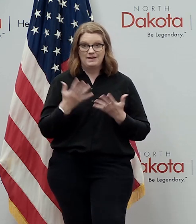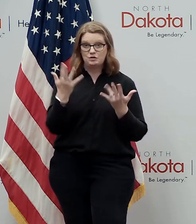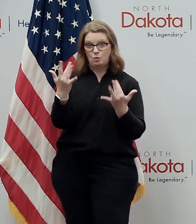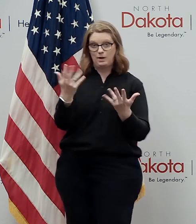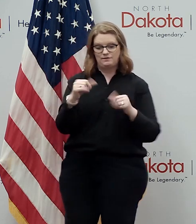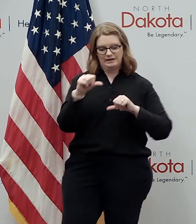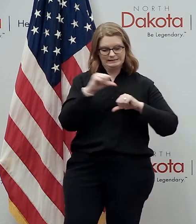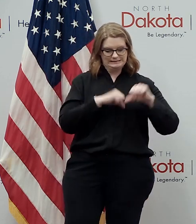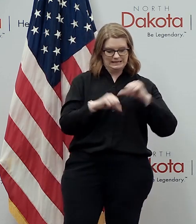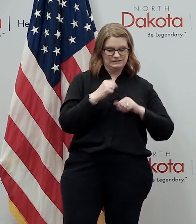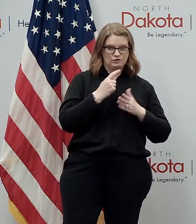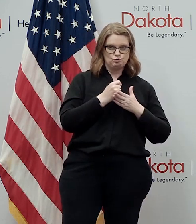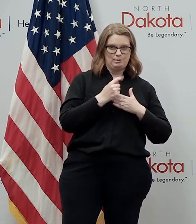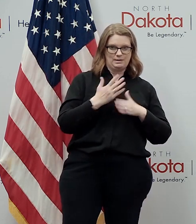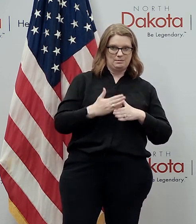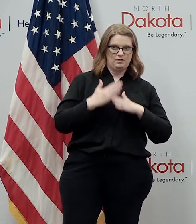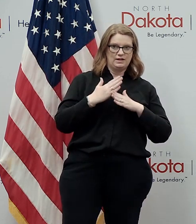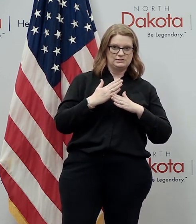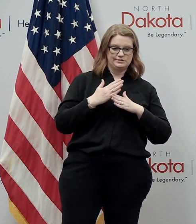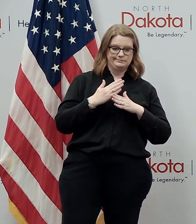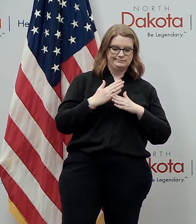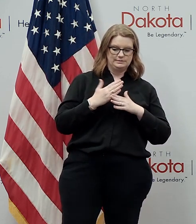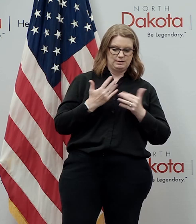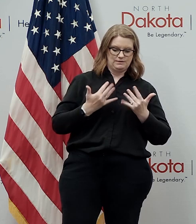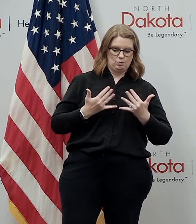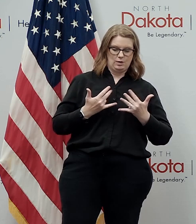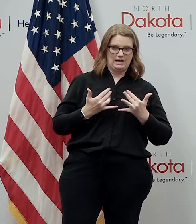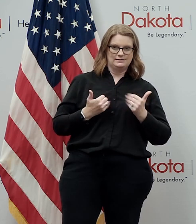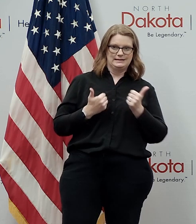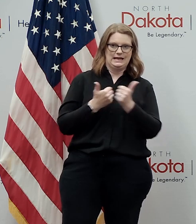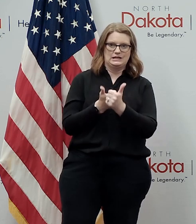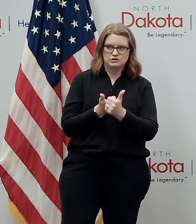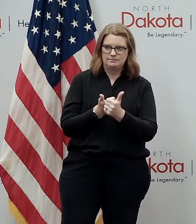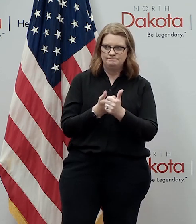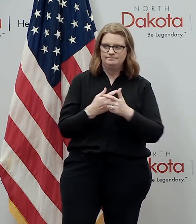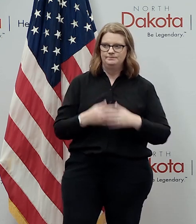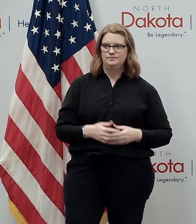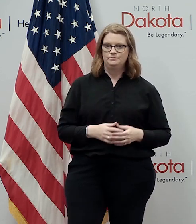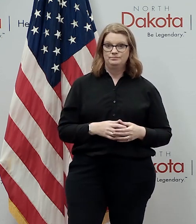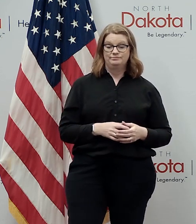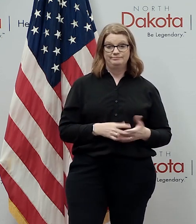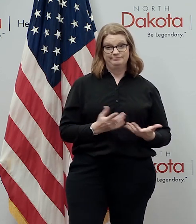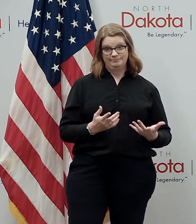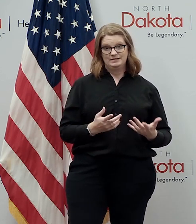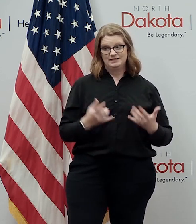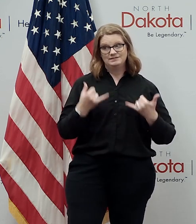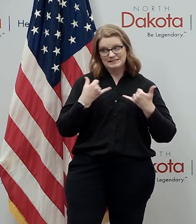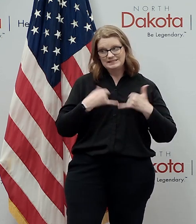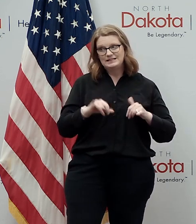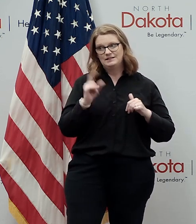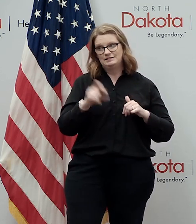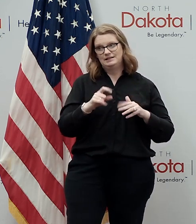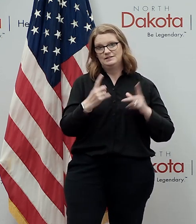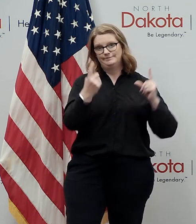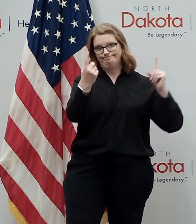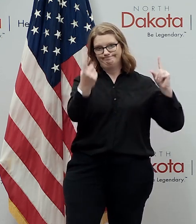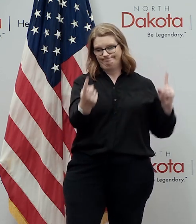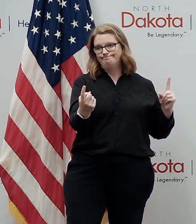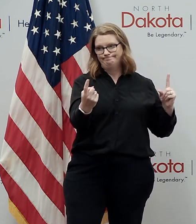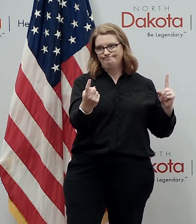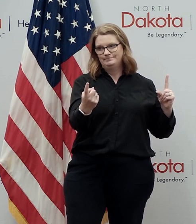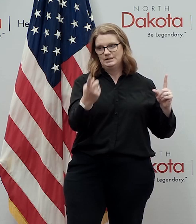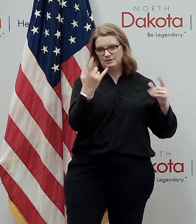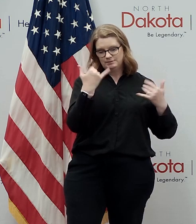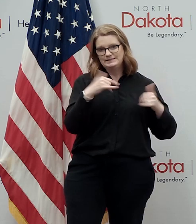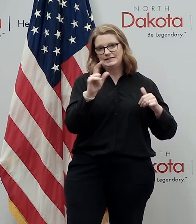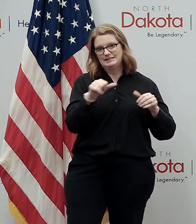prevention catch up with what our needs are is really the answer to this and until then we need to practice what we know and that's social